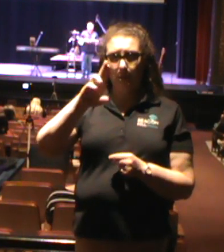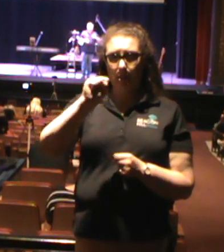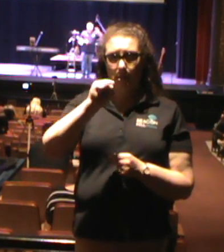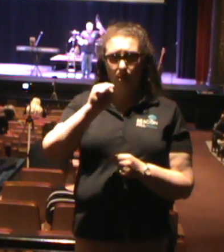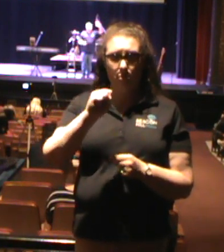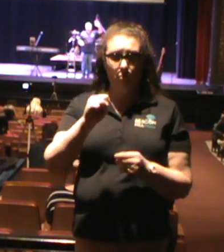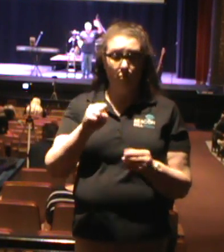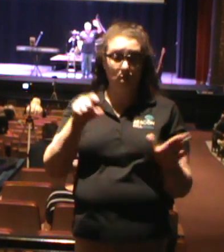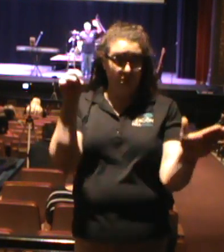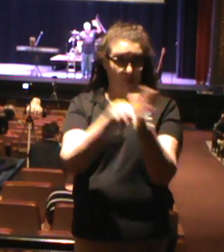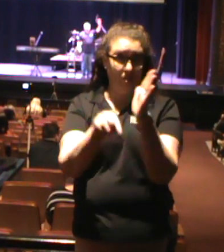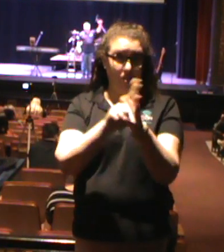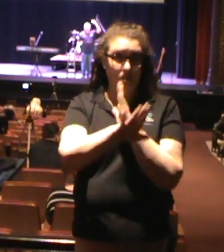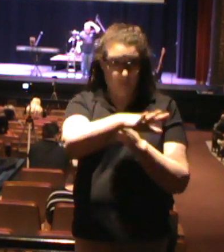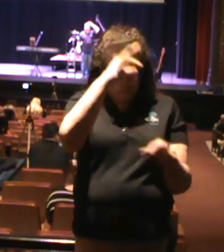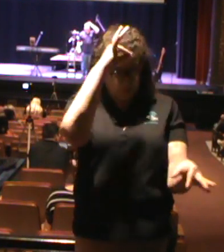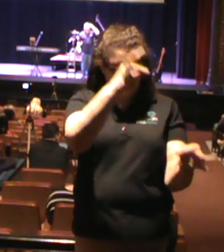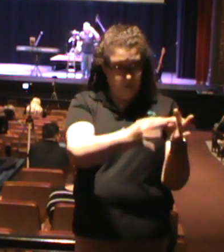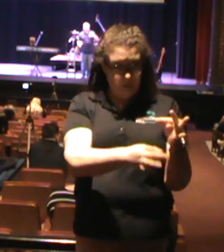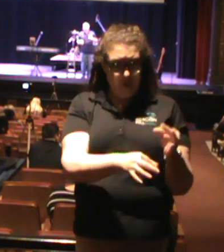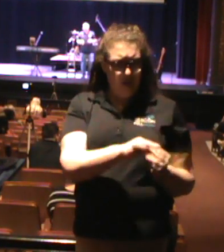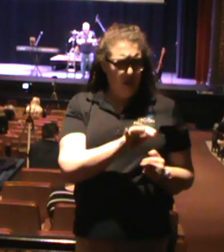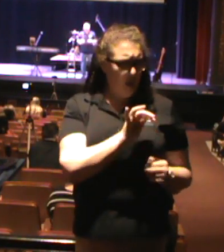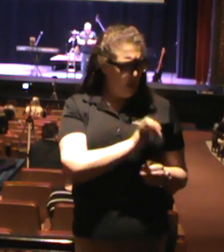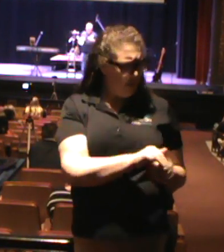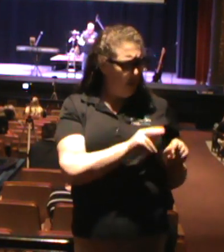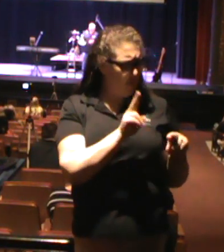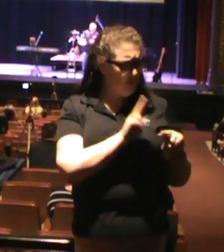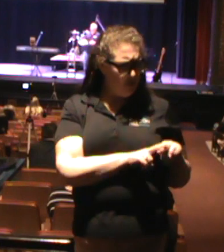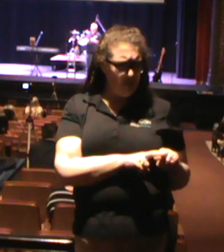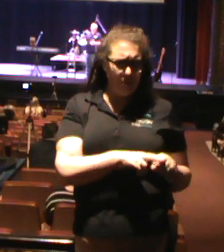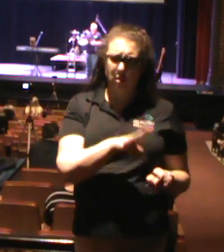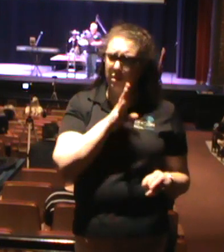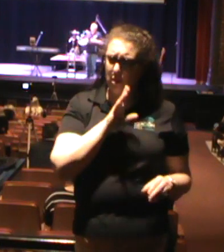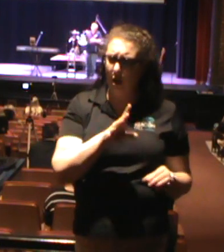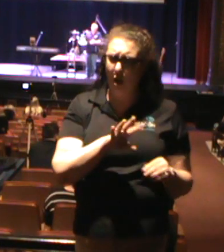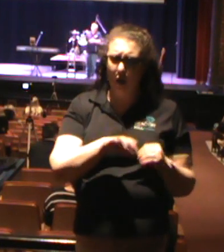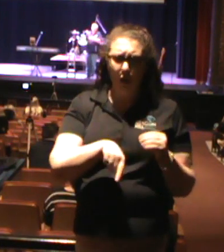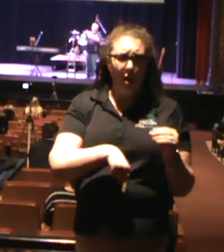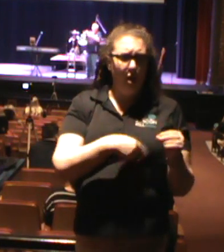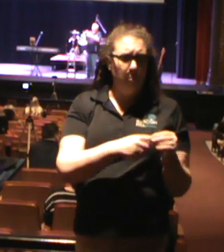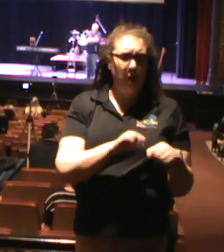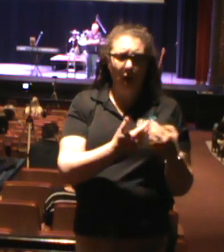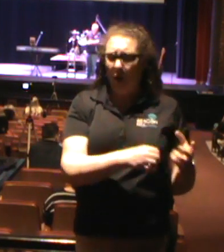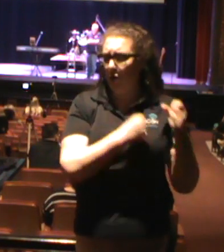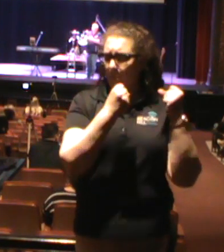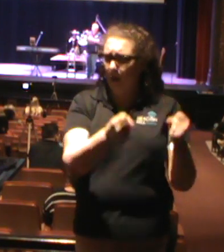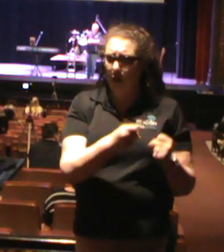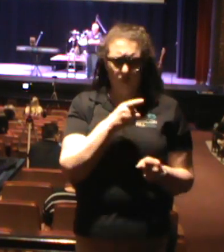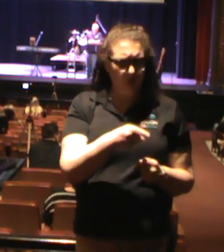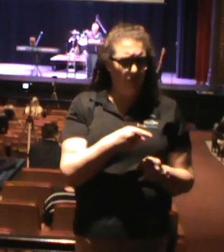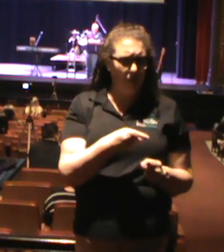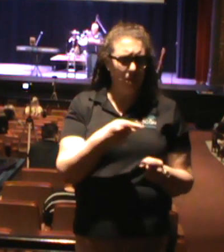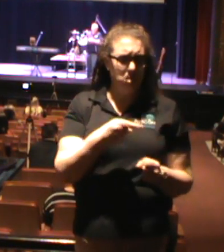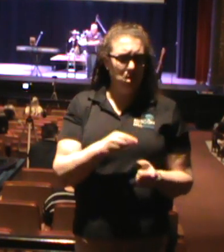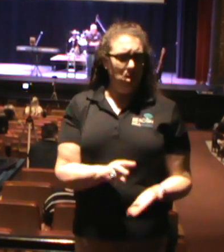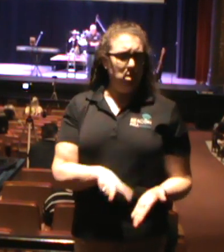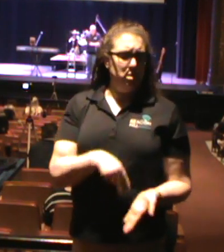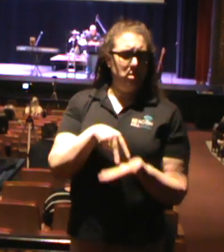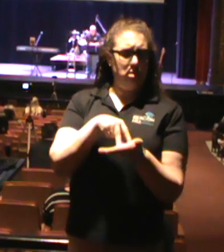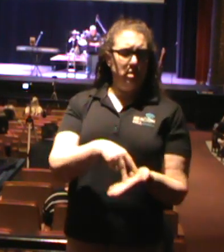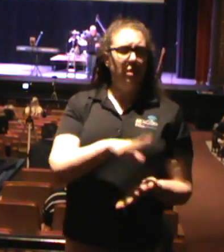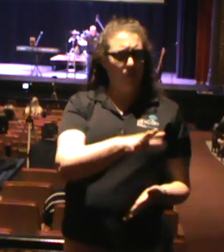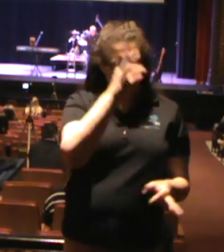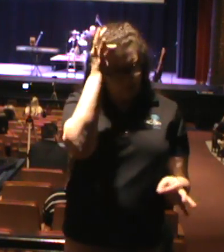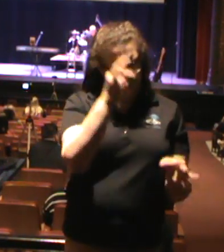fact, they would sit there and talk about Antipas and how powerful that he was to stand up for his faith to the point that it would